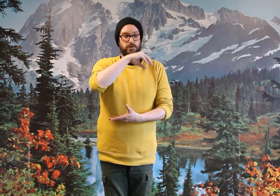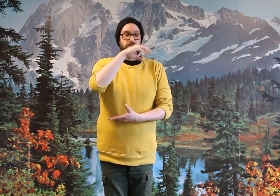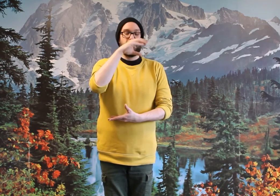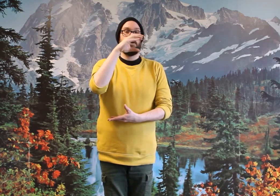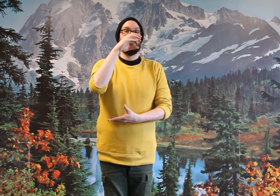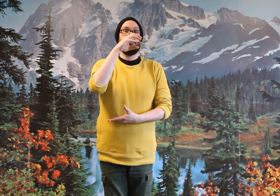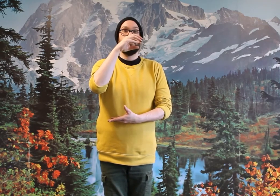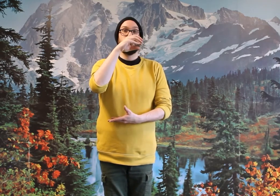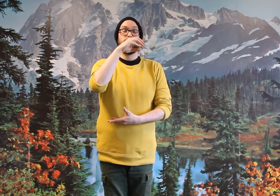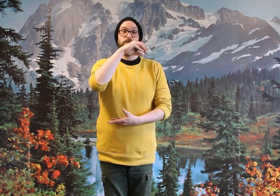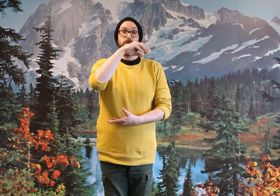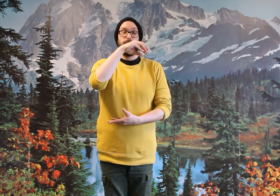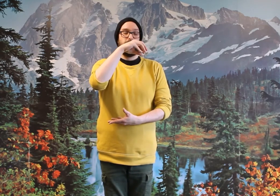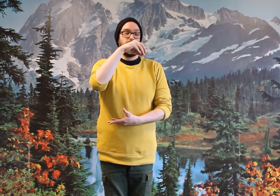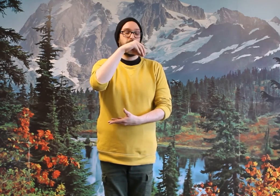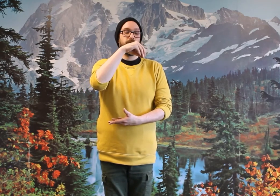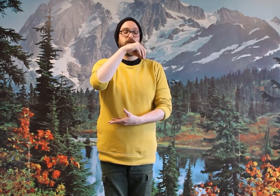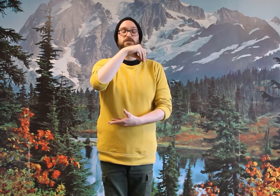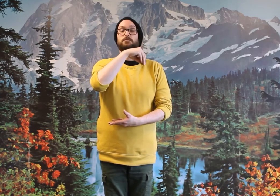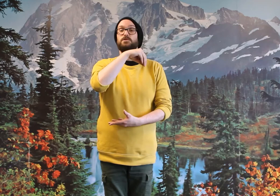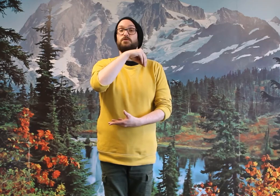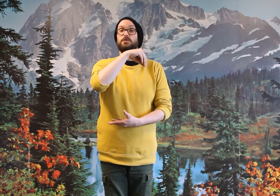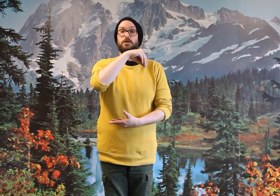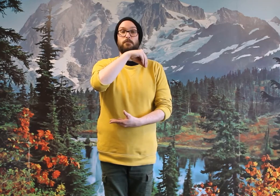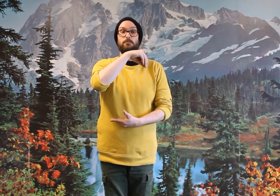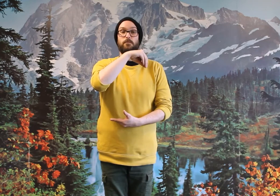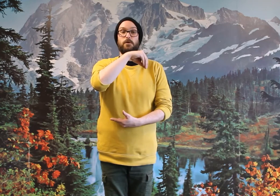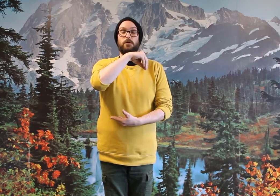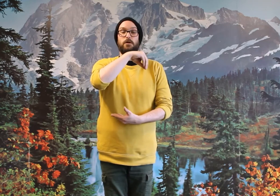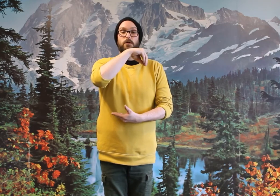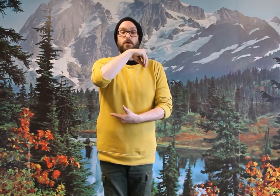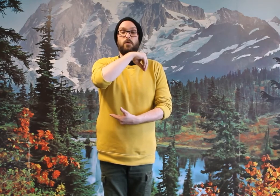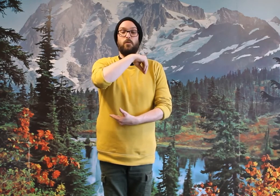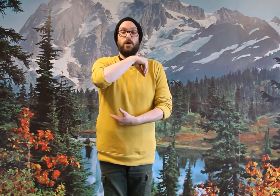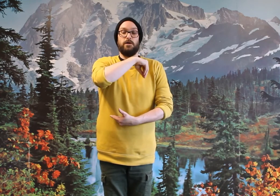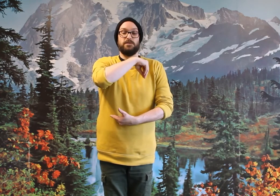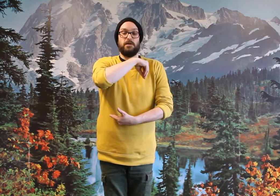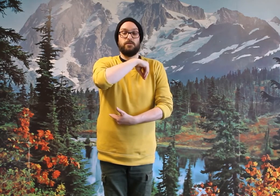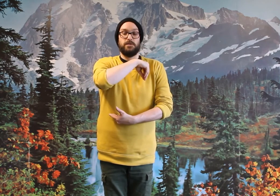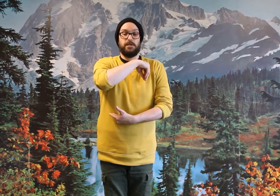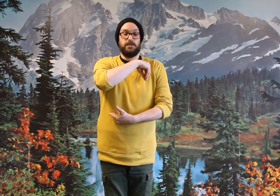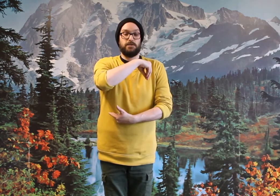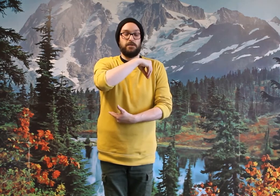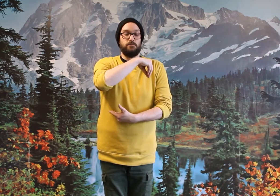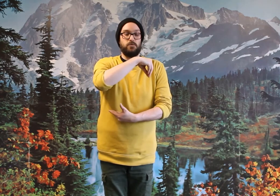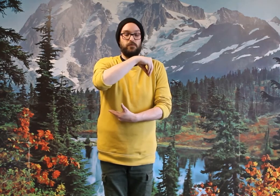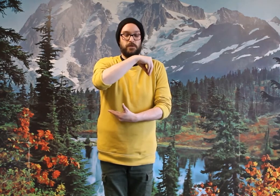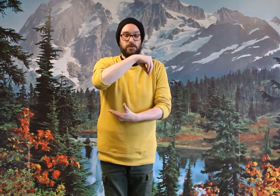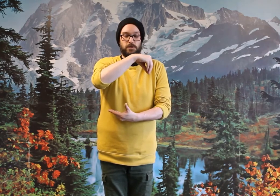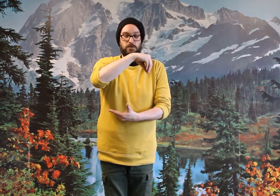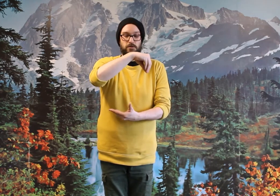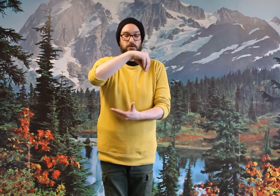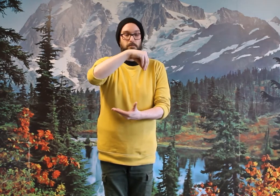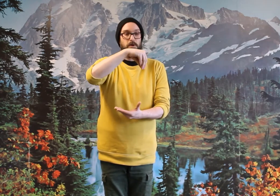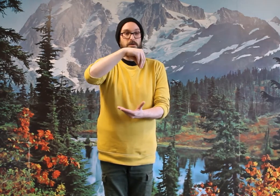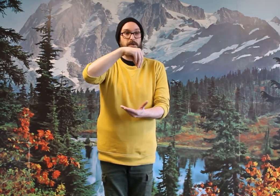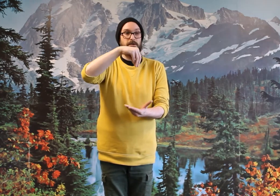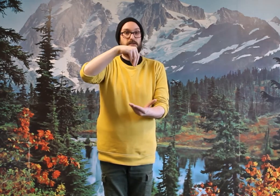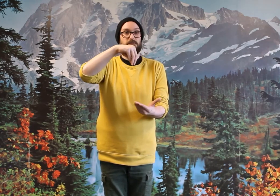going to take your fingers on the top hand and touch them to your thumb while simultaneously moving your bottom hand that's